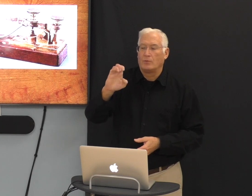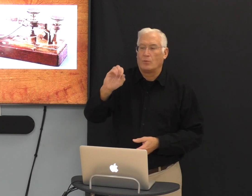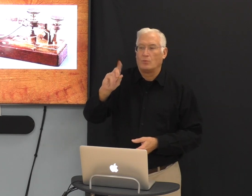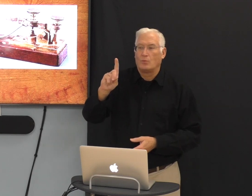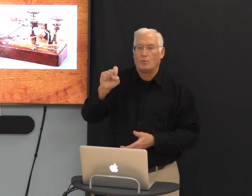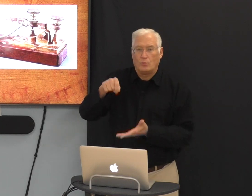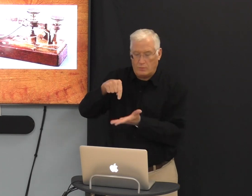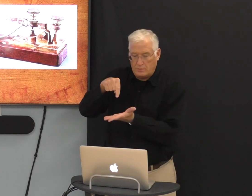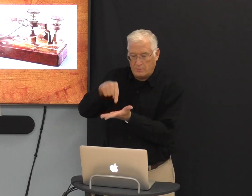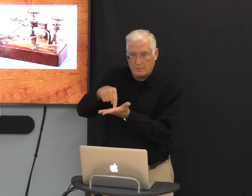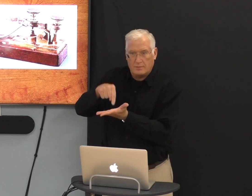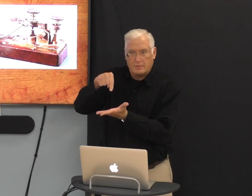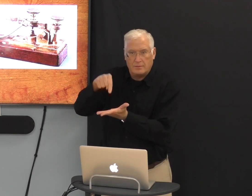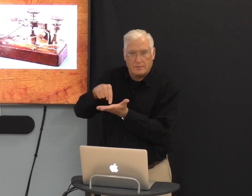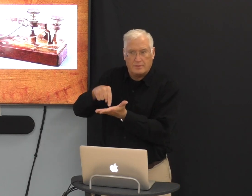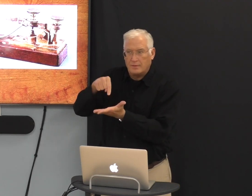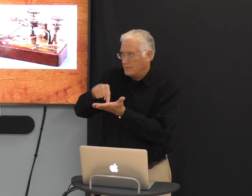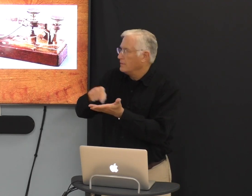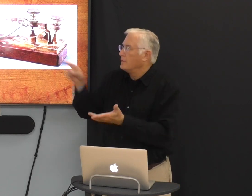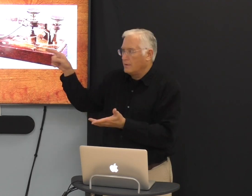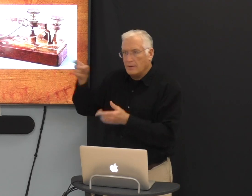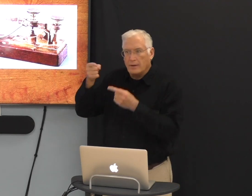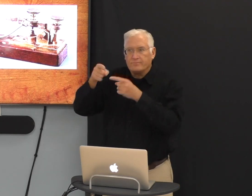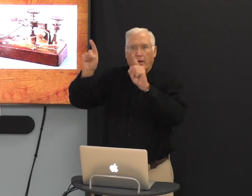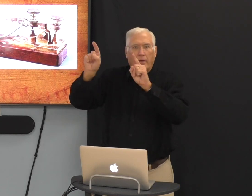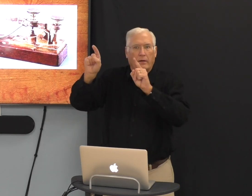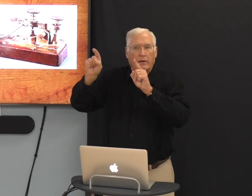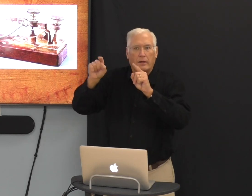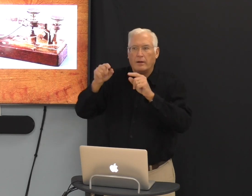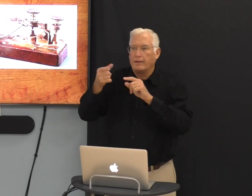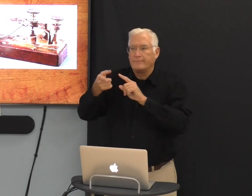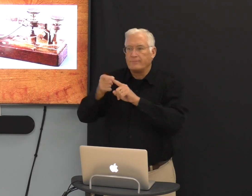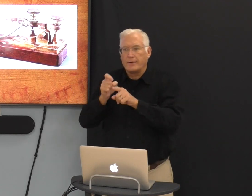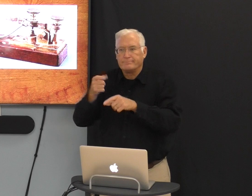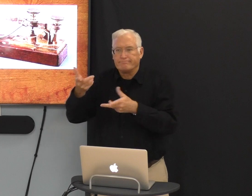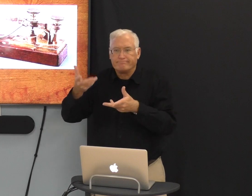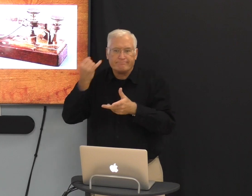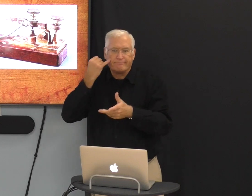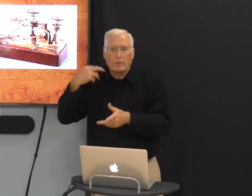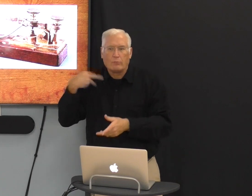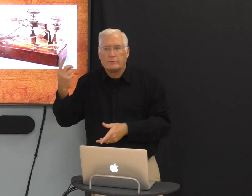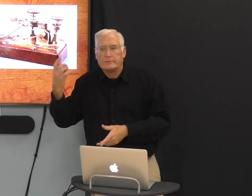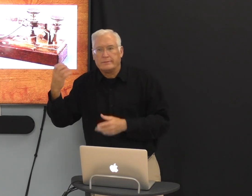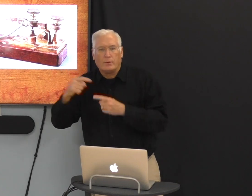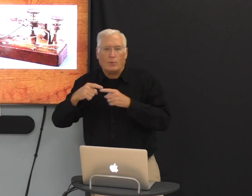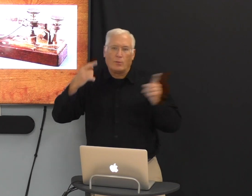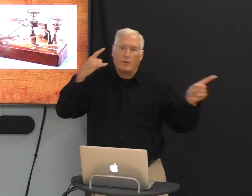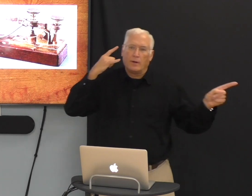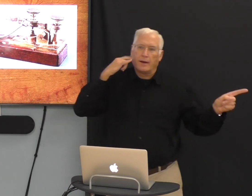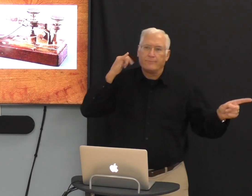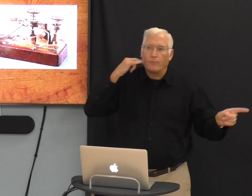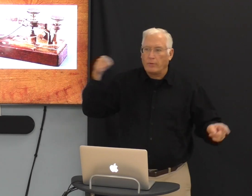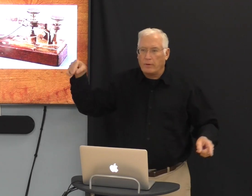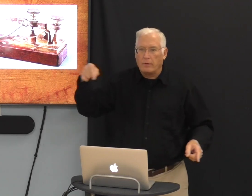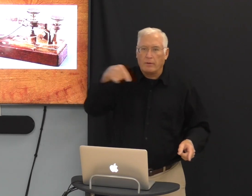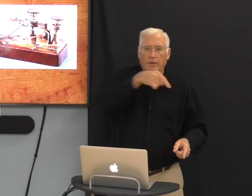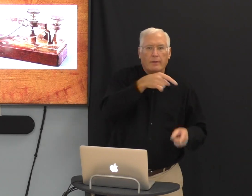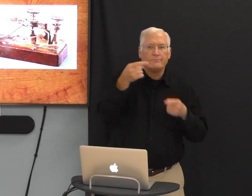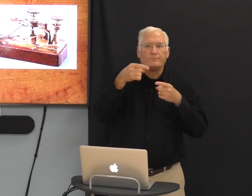Using Moore's code, you could send a message from Washington, CDC to